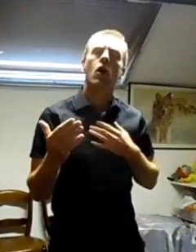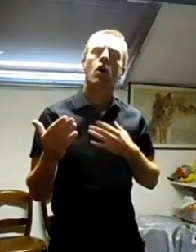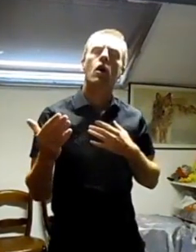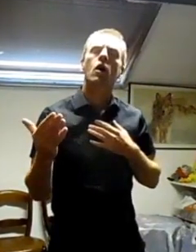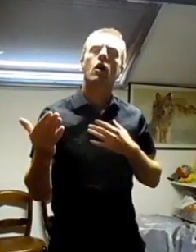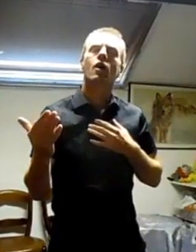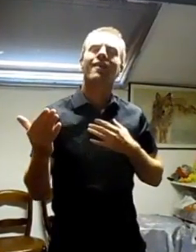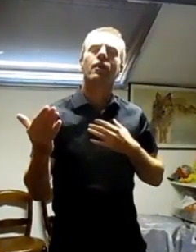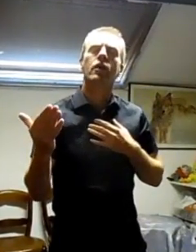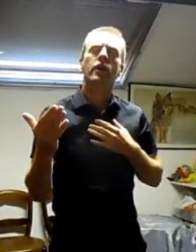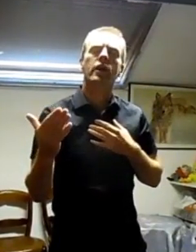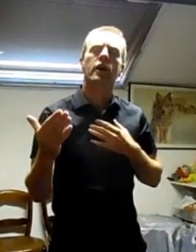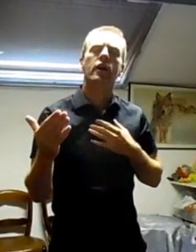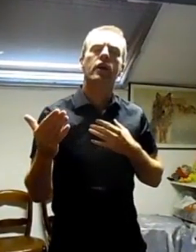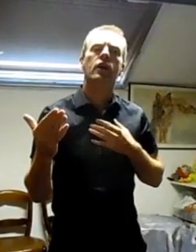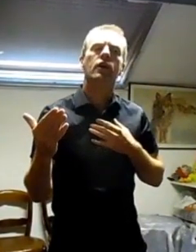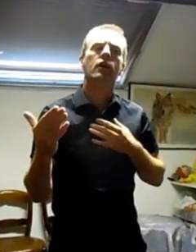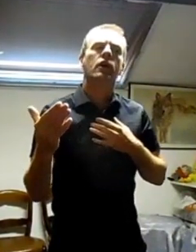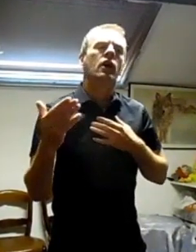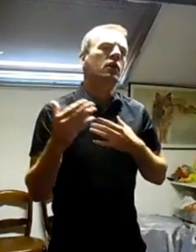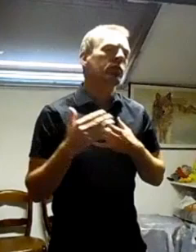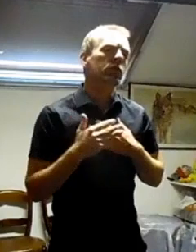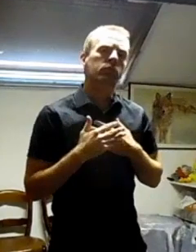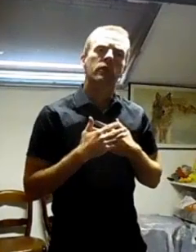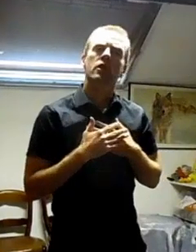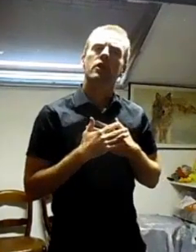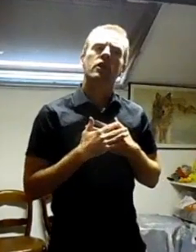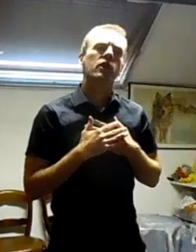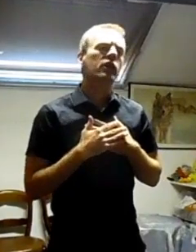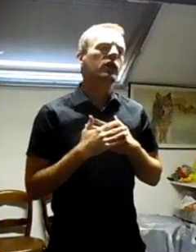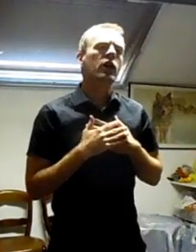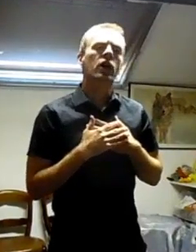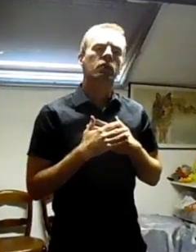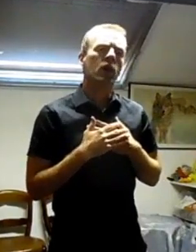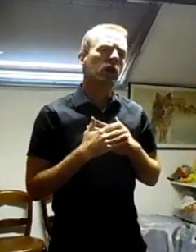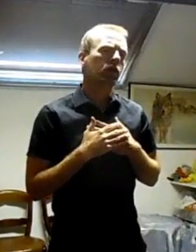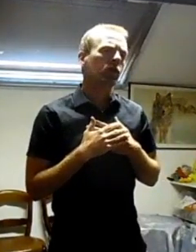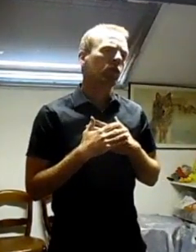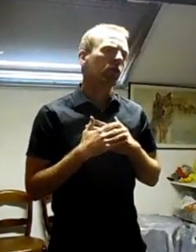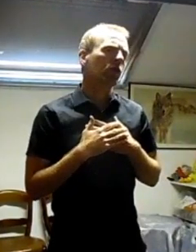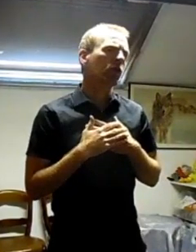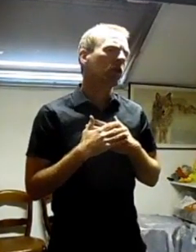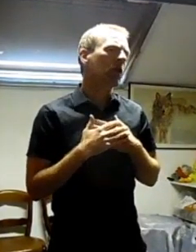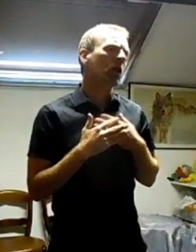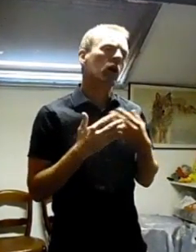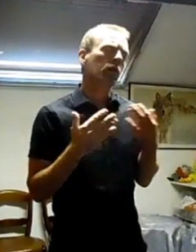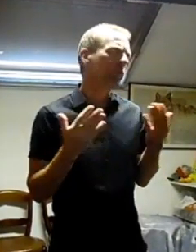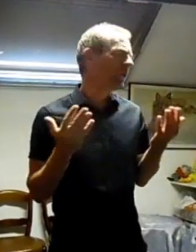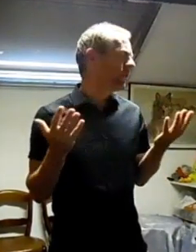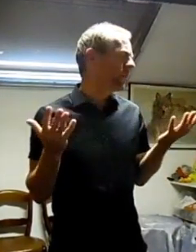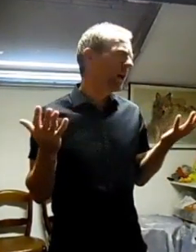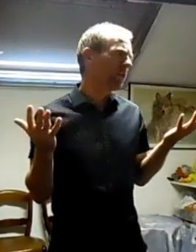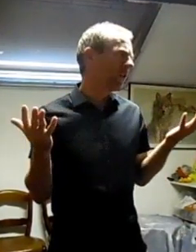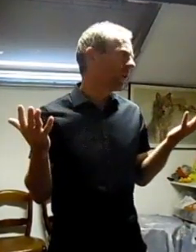the moment. With me and my true love you'll never